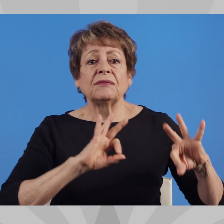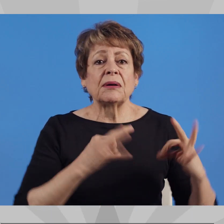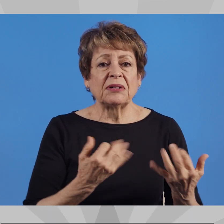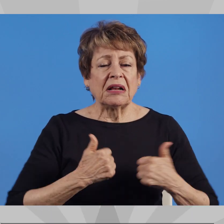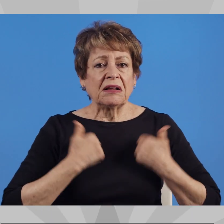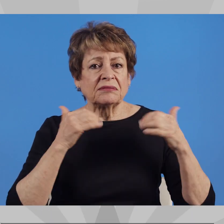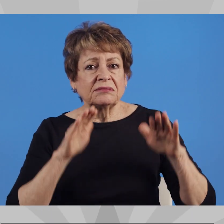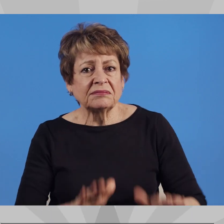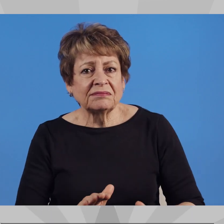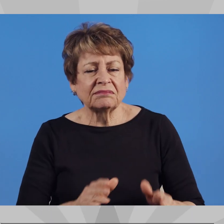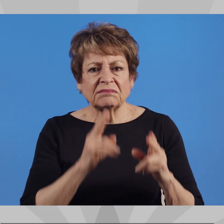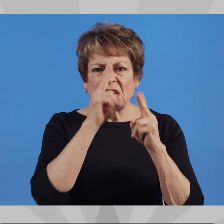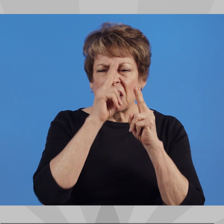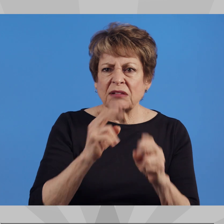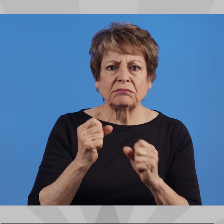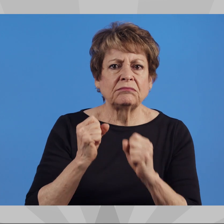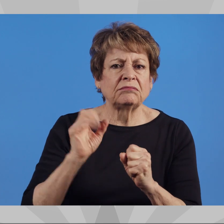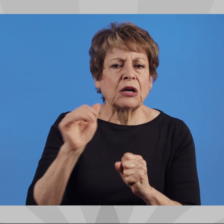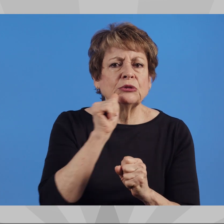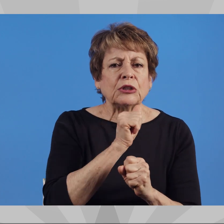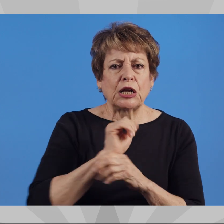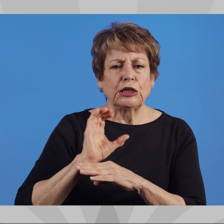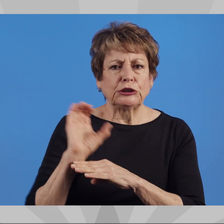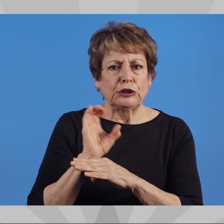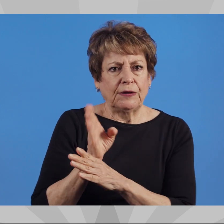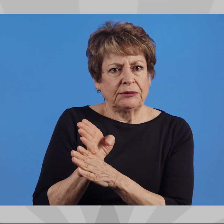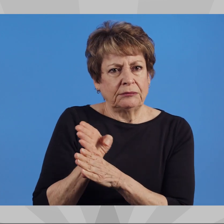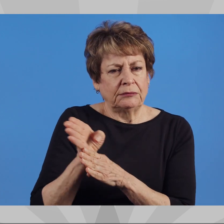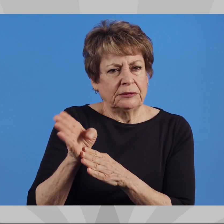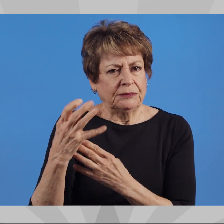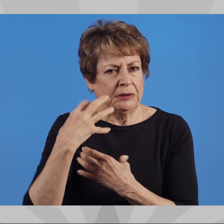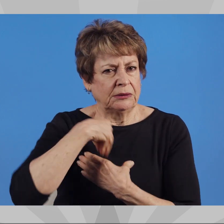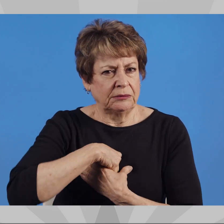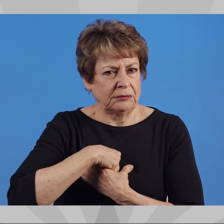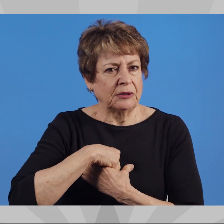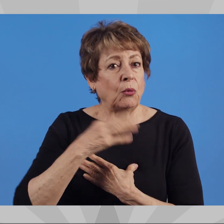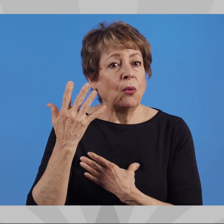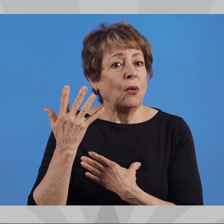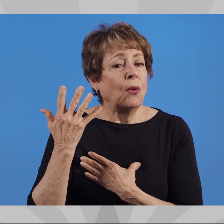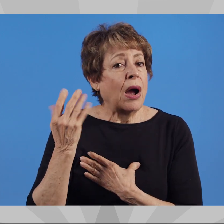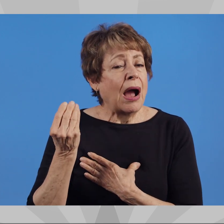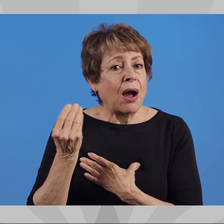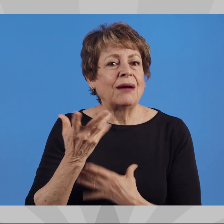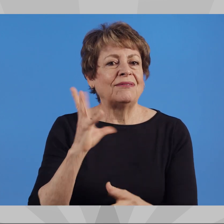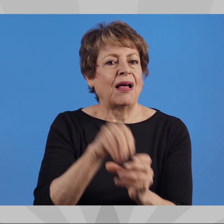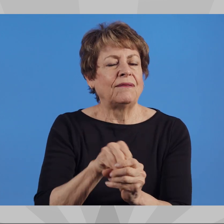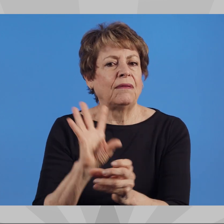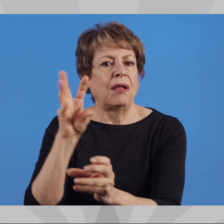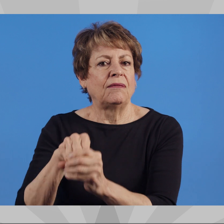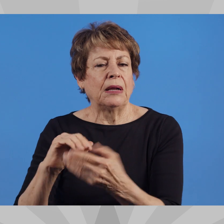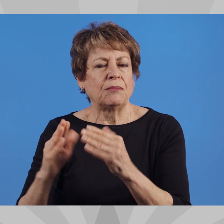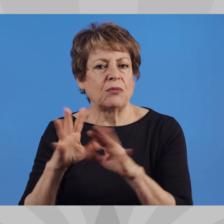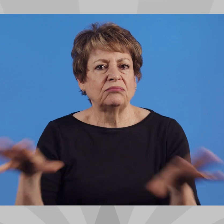For generations, her family has lived and honored Arizona's conservative values through deep involvement in our